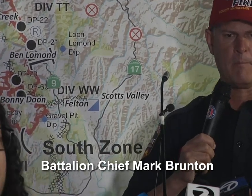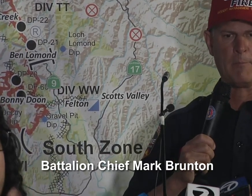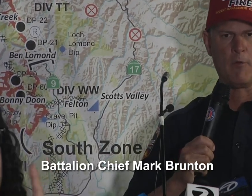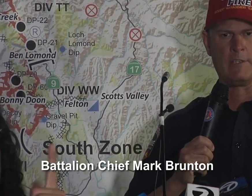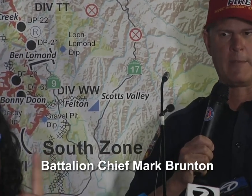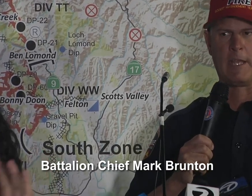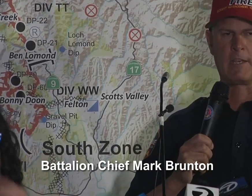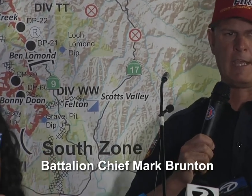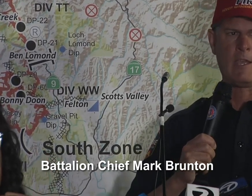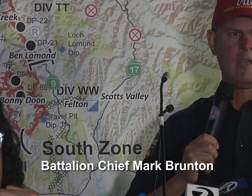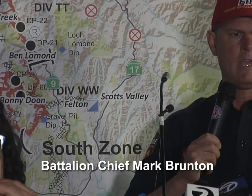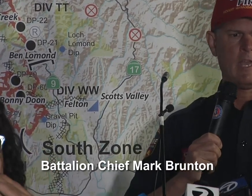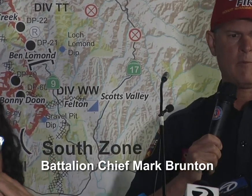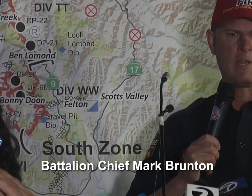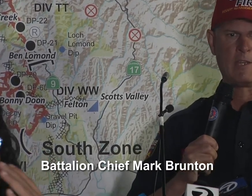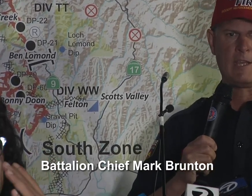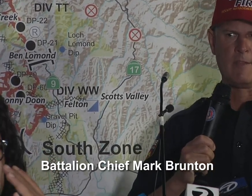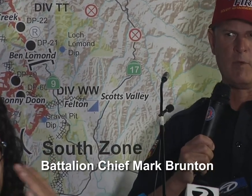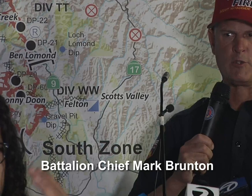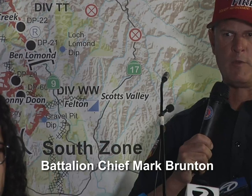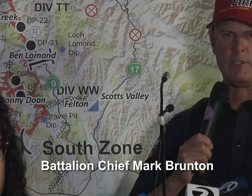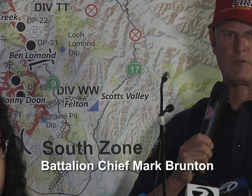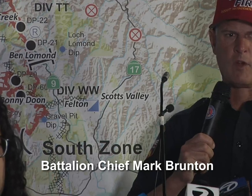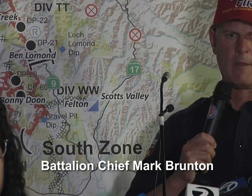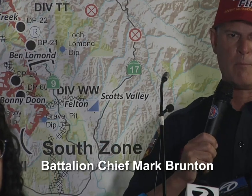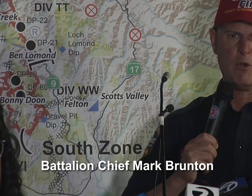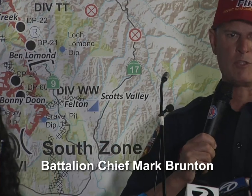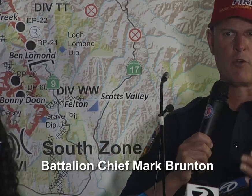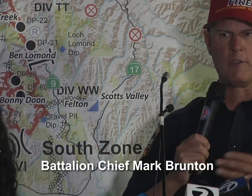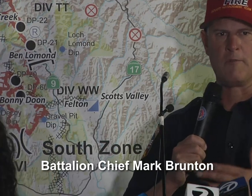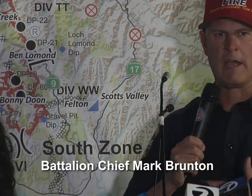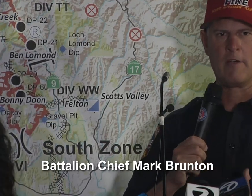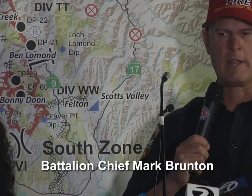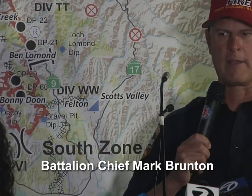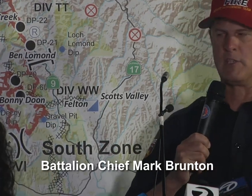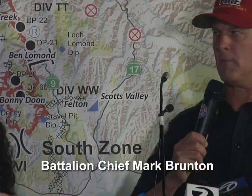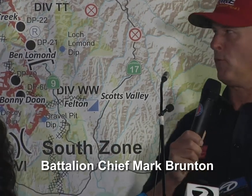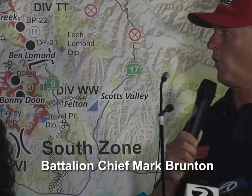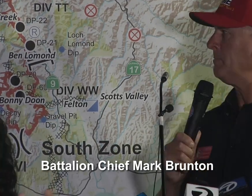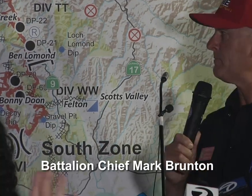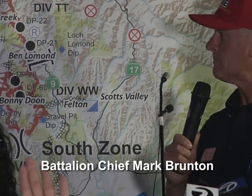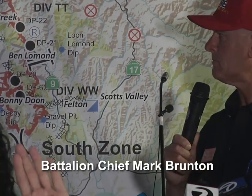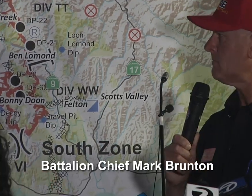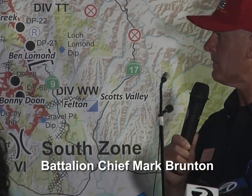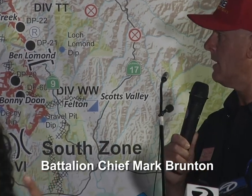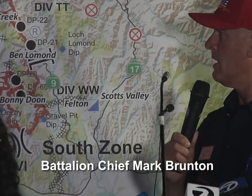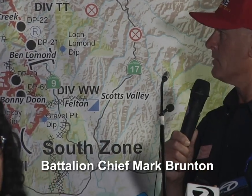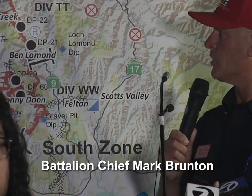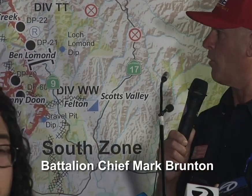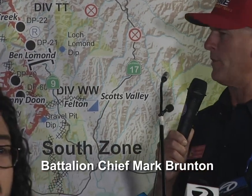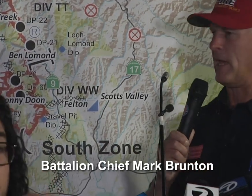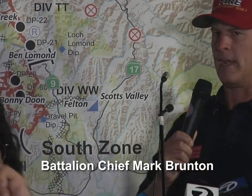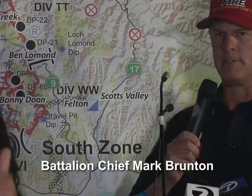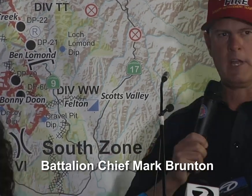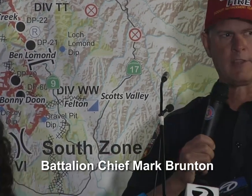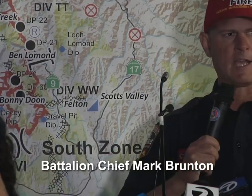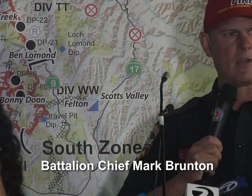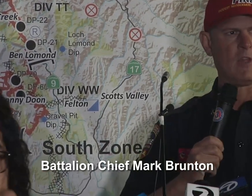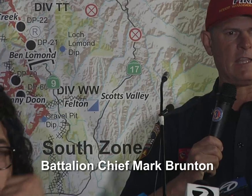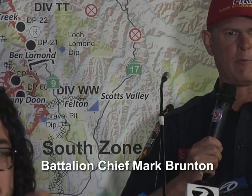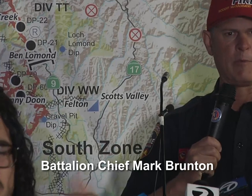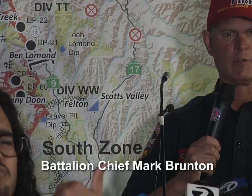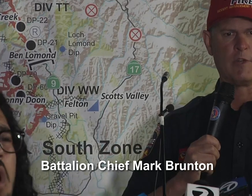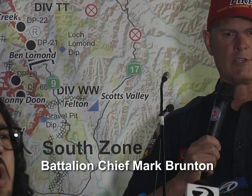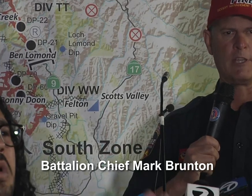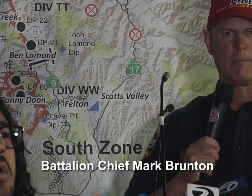you know, up and run type technique and a technique in which we just try to push or hurt the fire, like I've said before. So with that, it's not